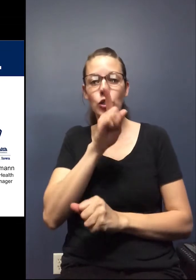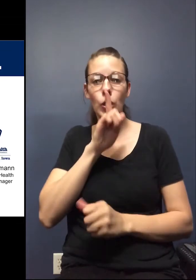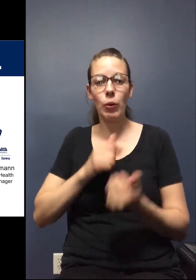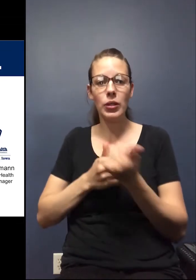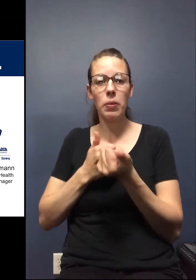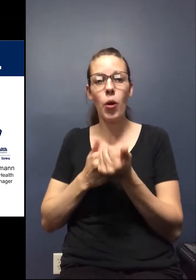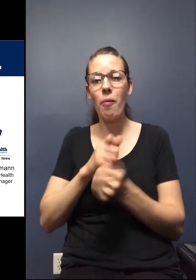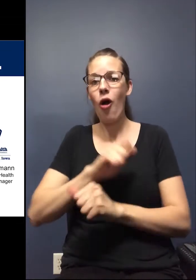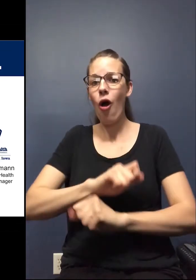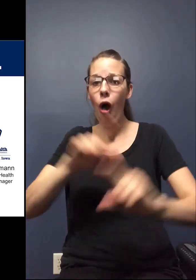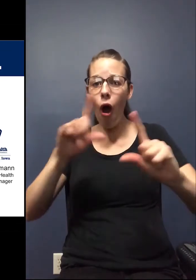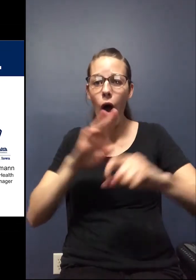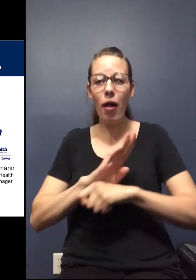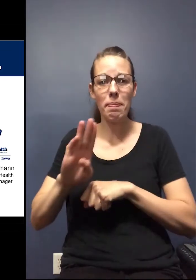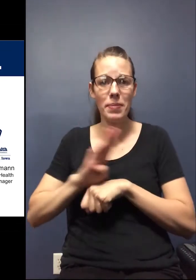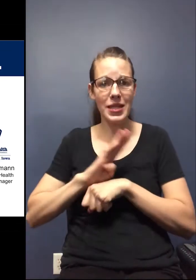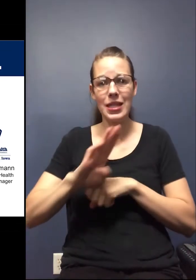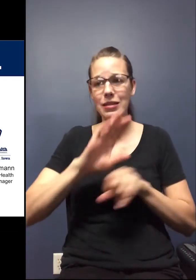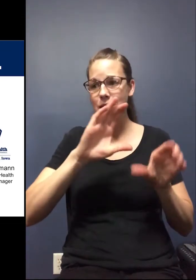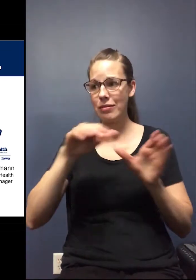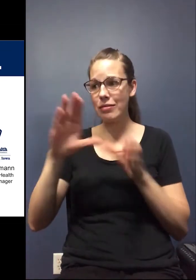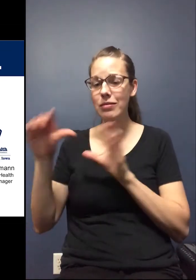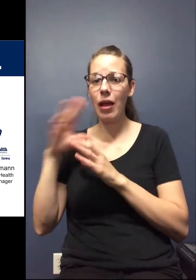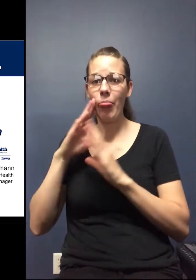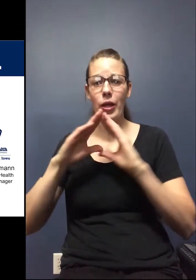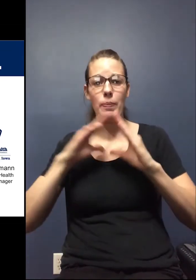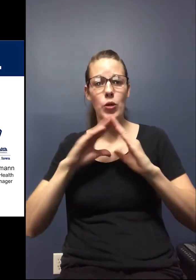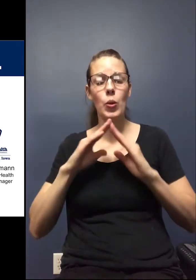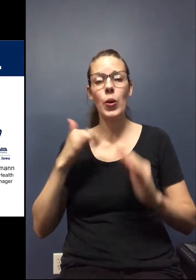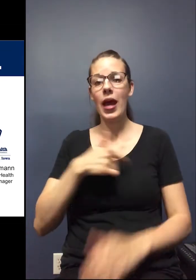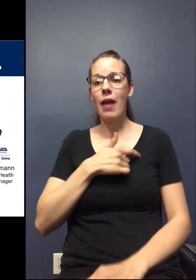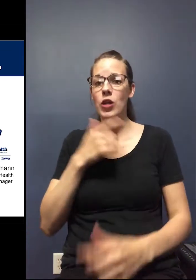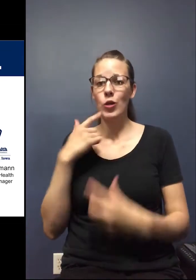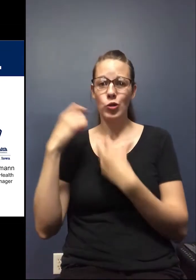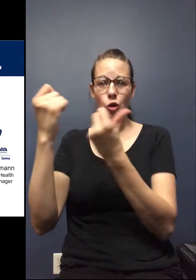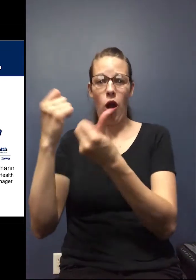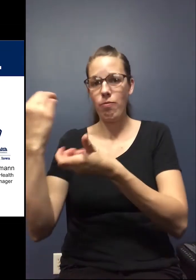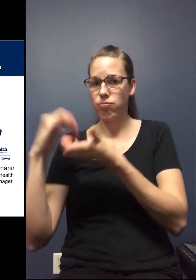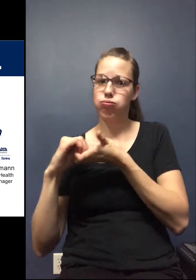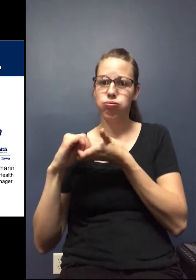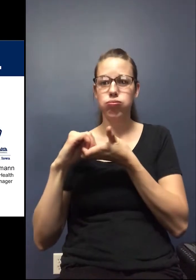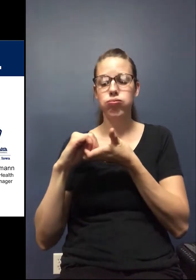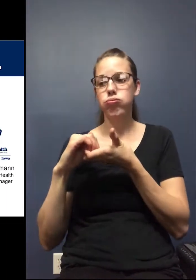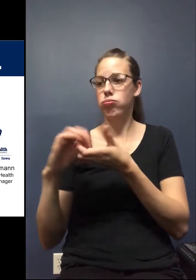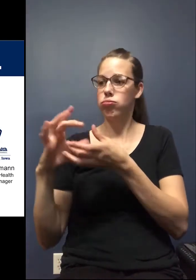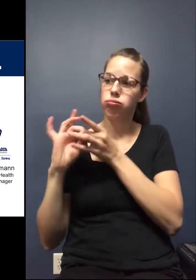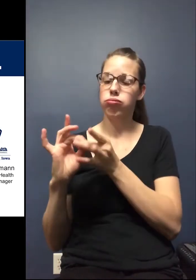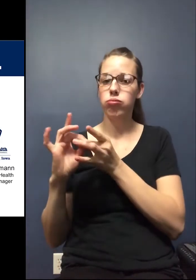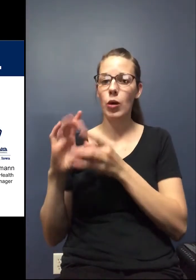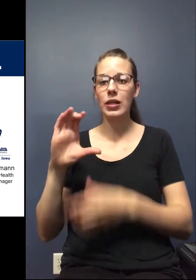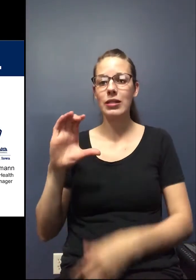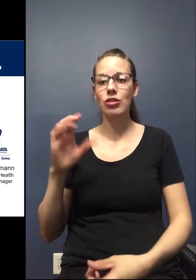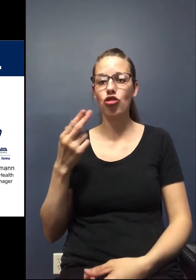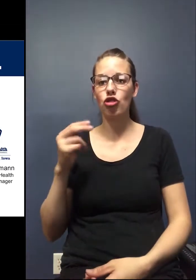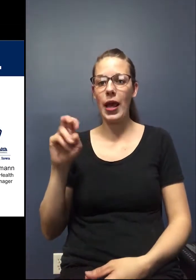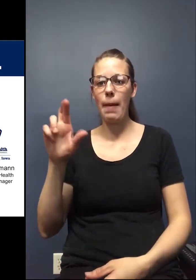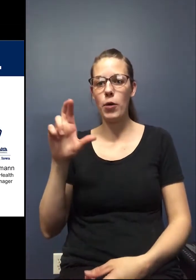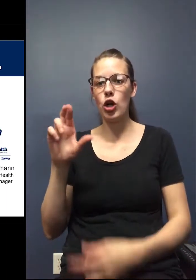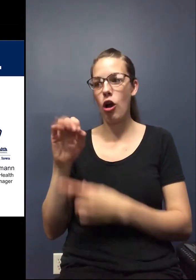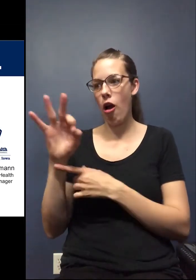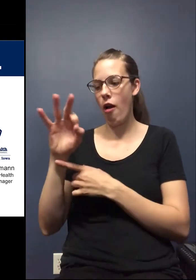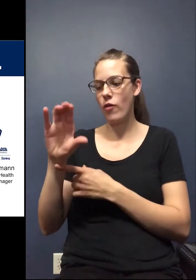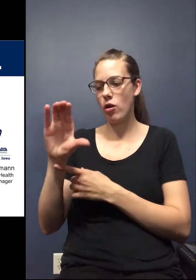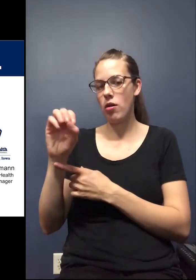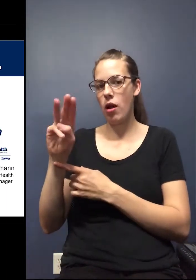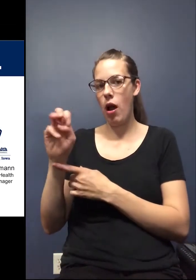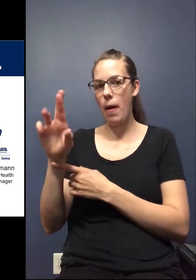really all business sectors in our community. We have a strong partnership in alignment with our Chamber of Commerce as they